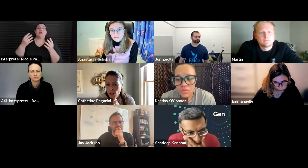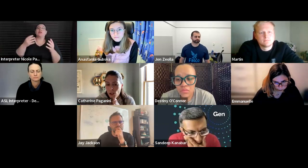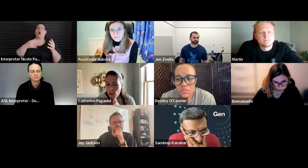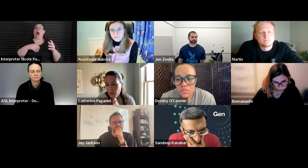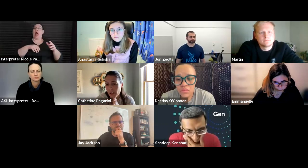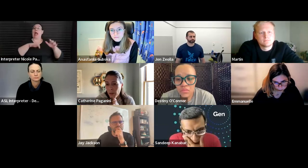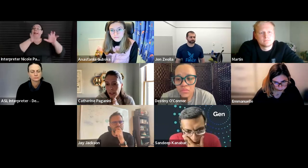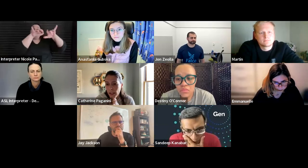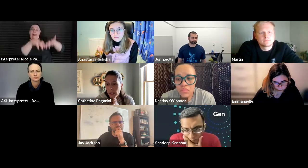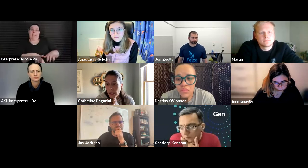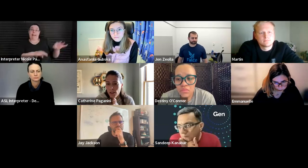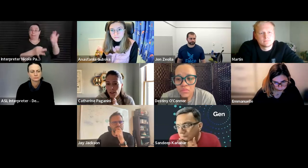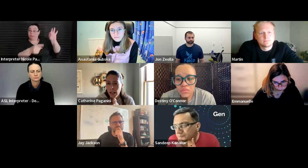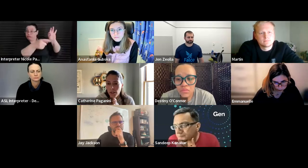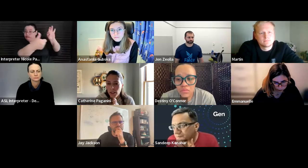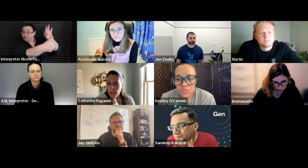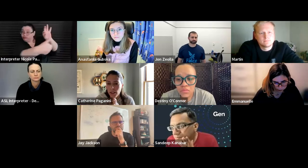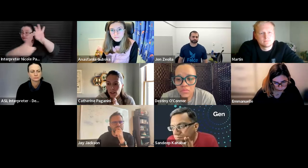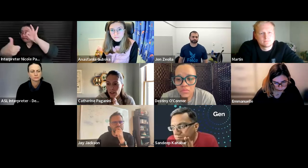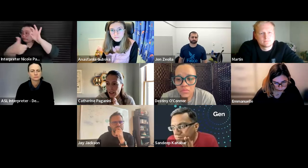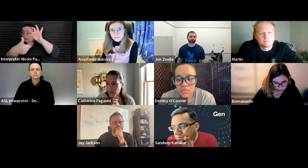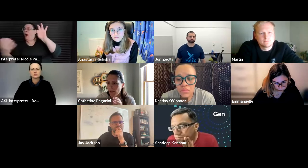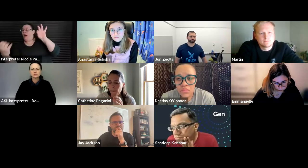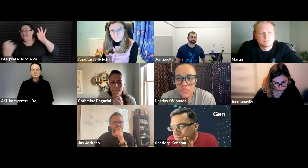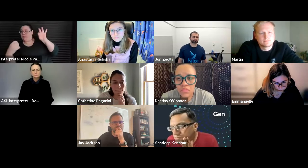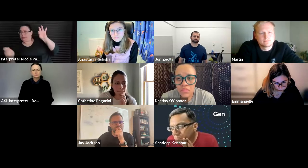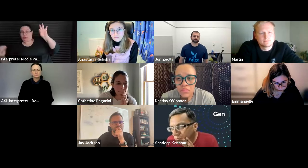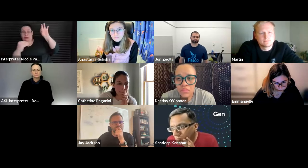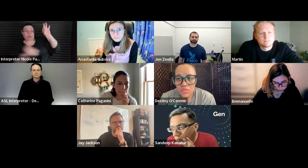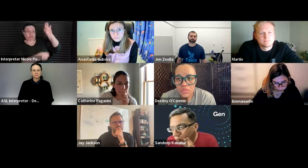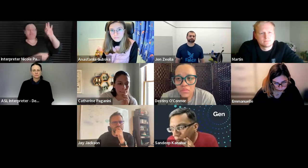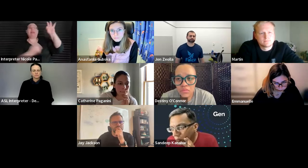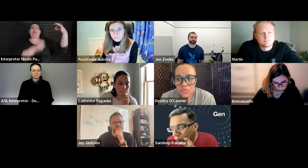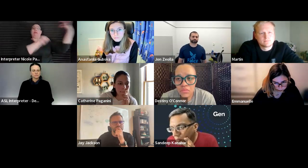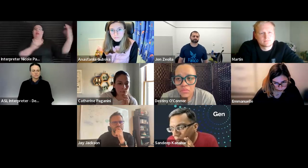whenever it's ready for feedback and then we can start gathering uh names